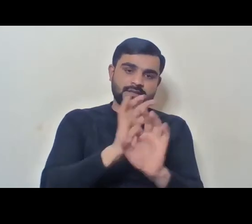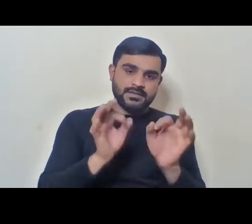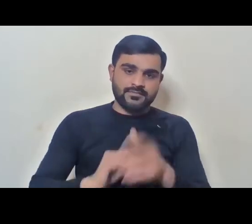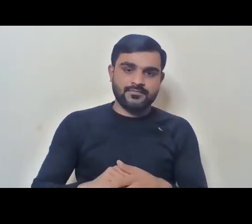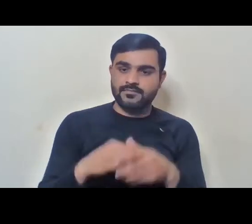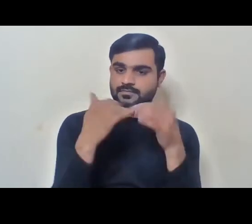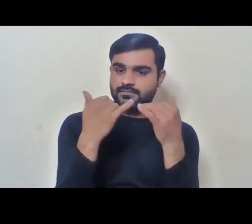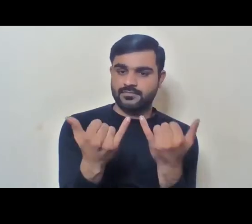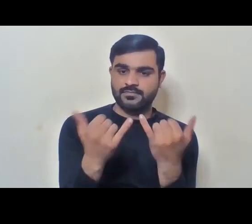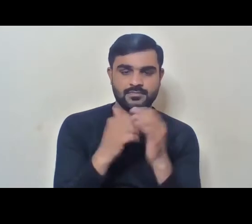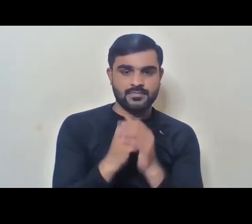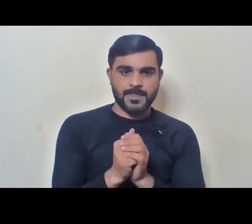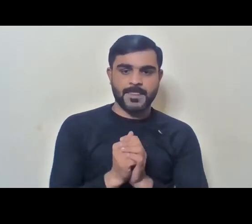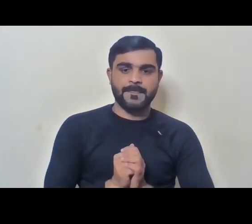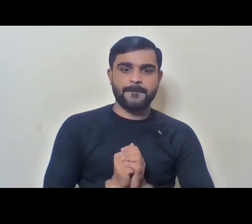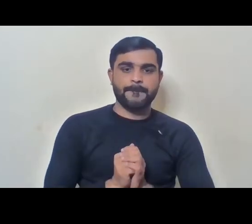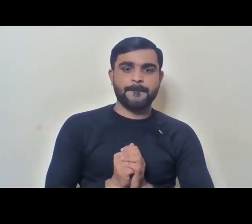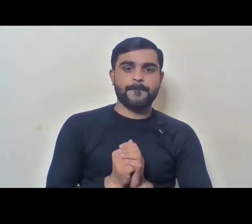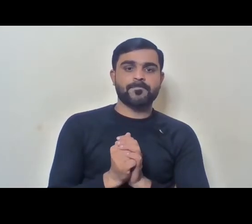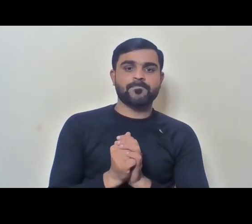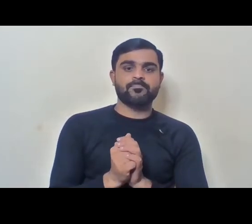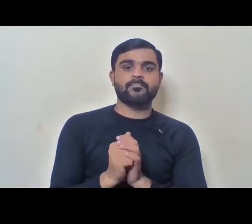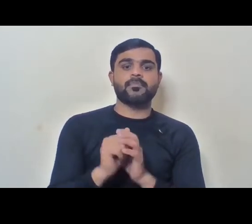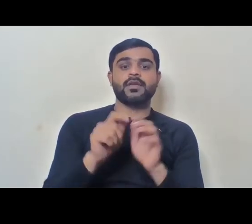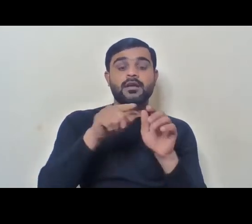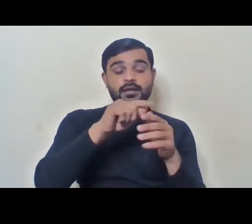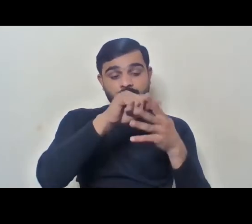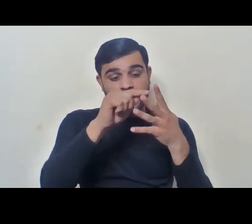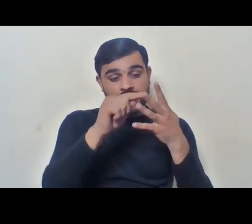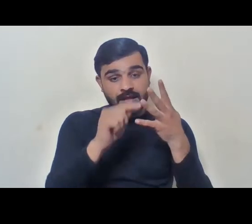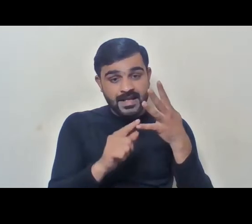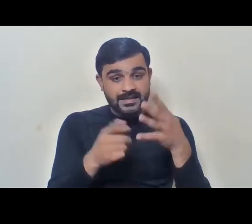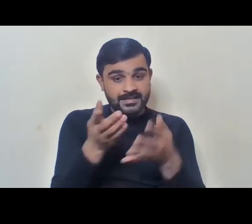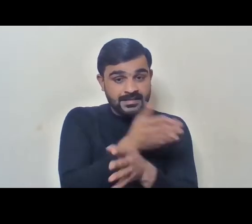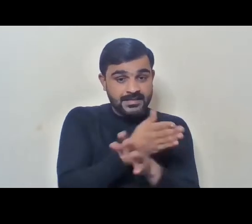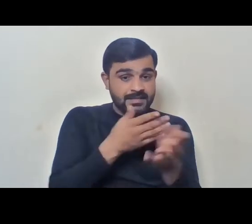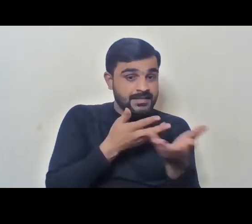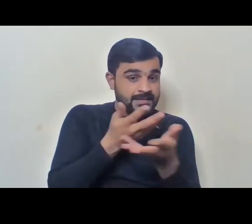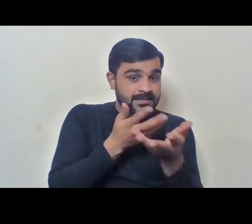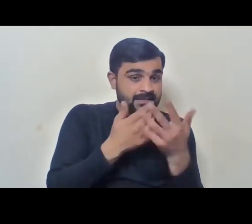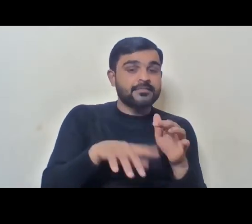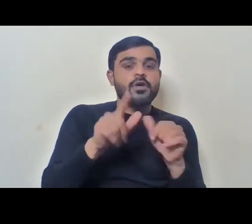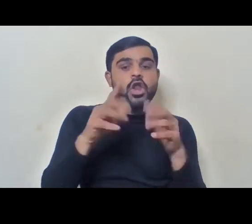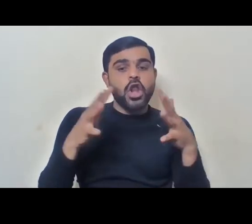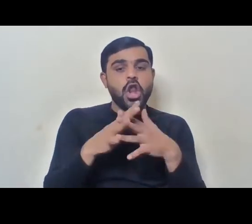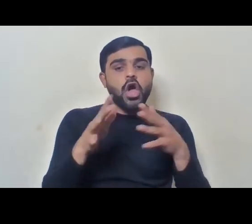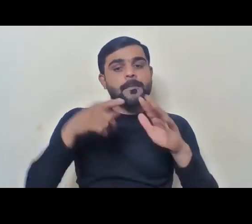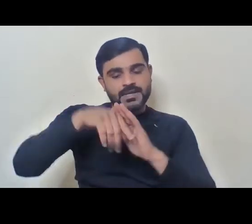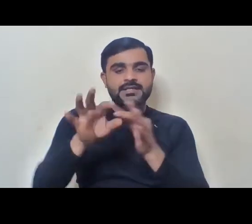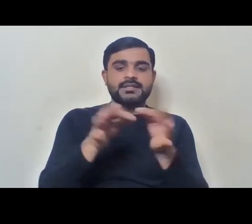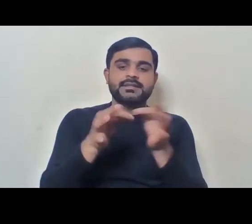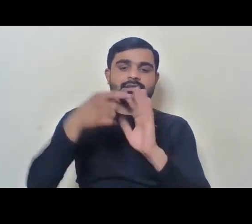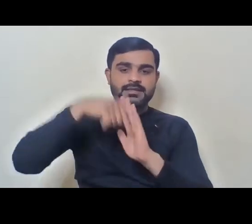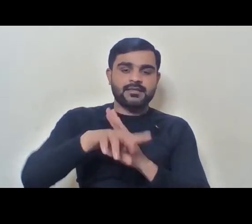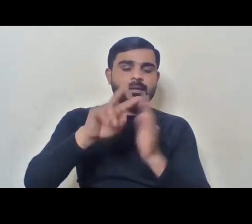Now, I would like to go into each of these issues, this is what the law provides, but is it